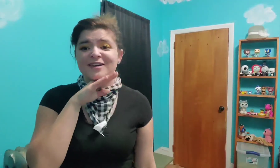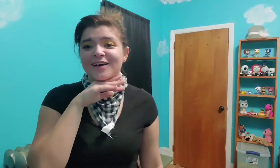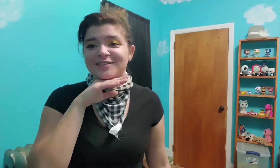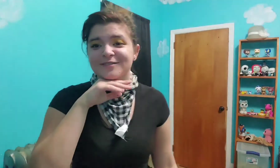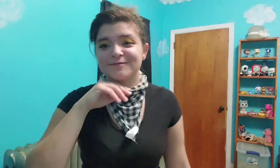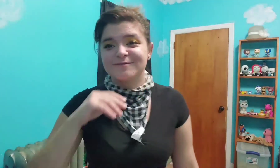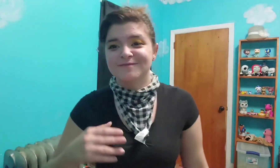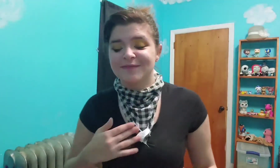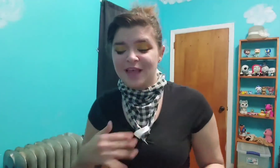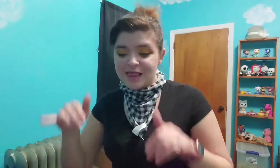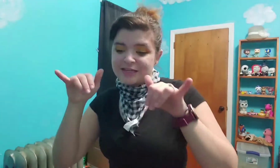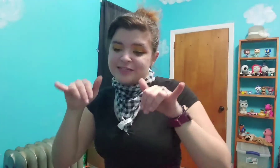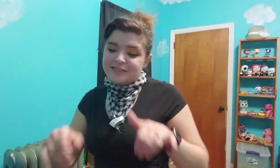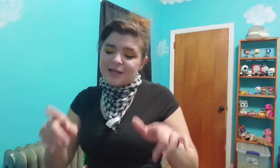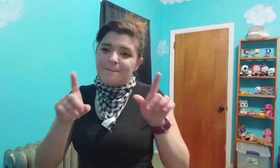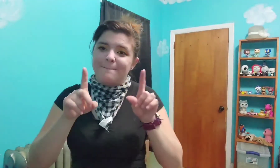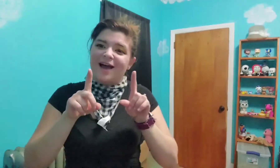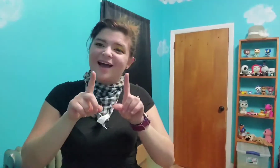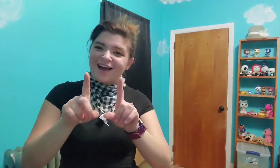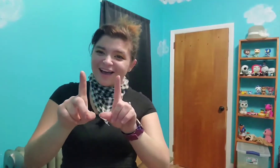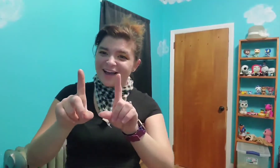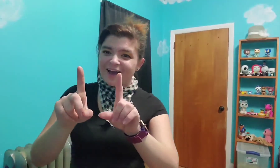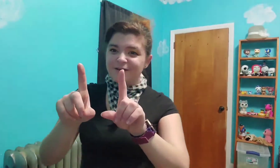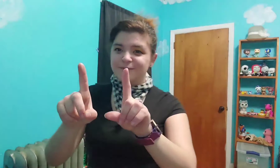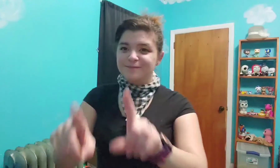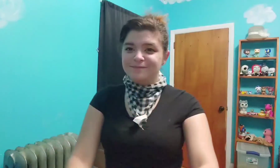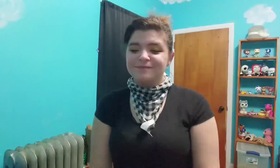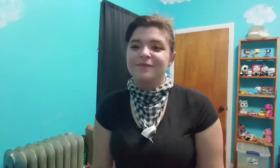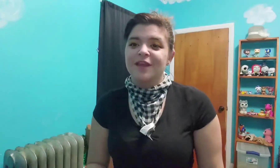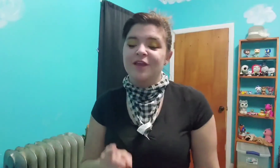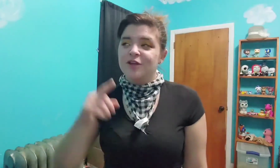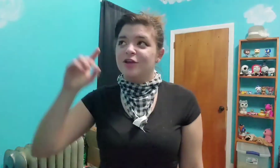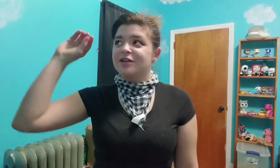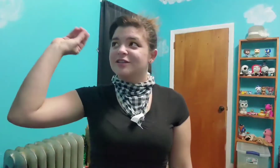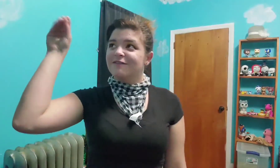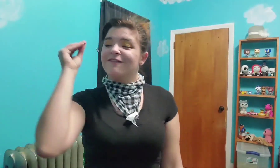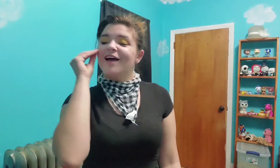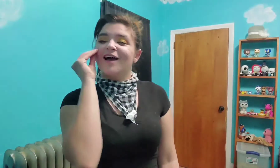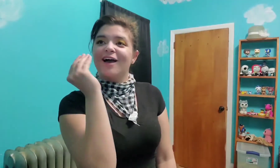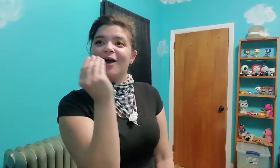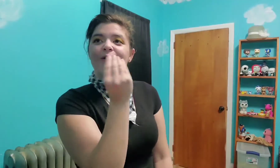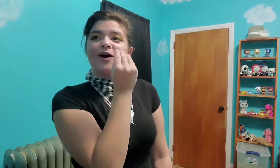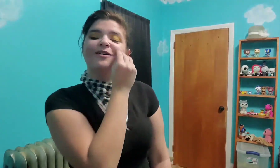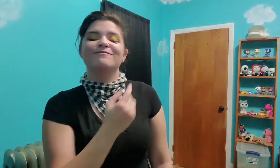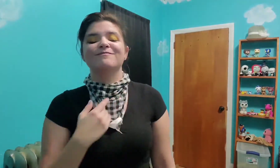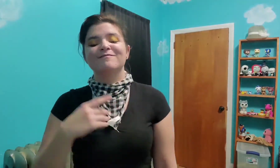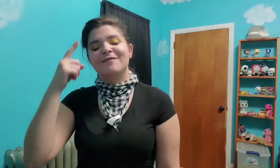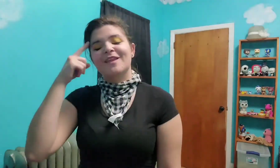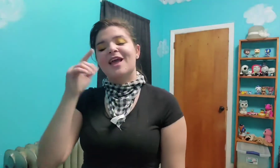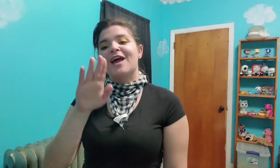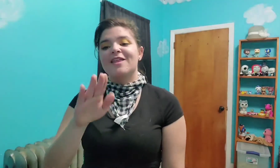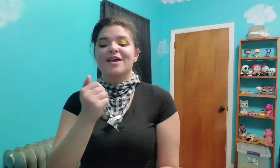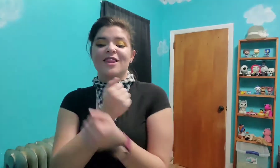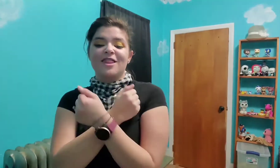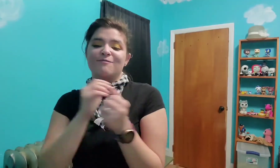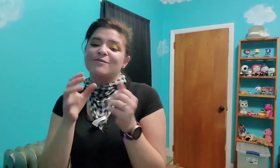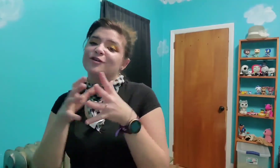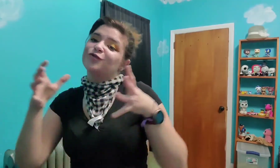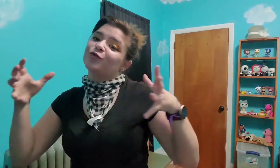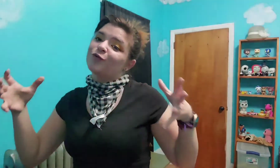dust Unless I stuck by ya You're the sunflower I think your love would be too